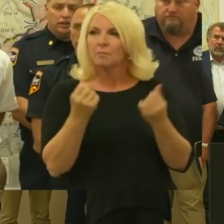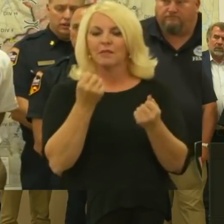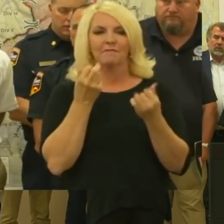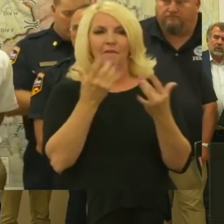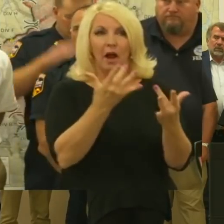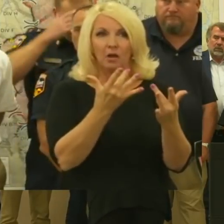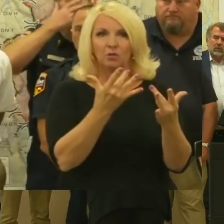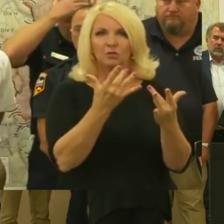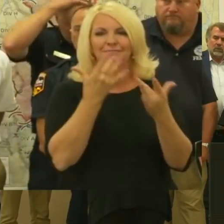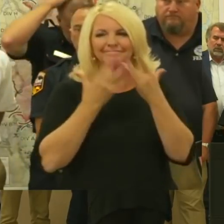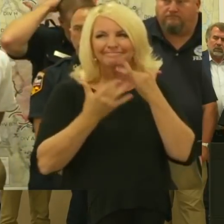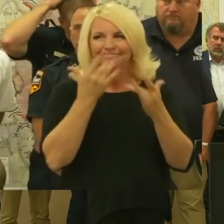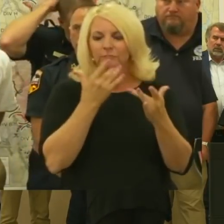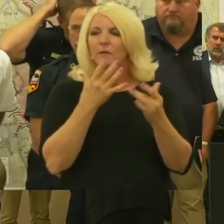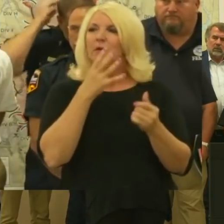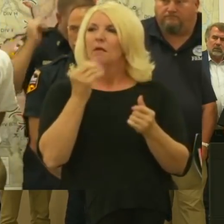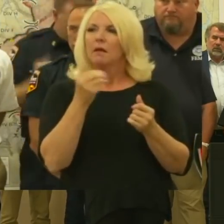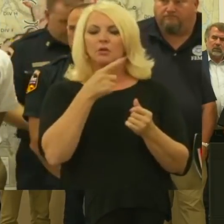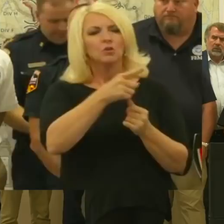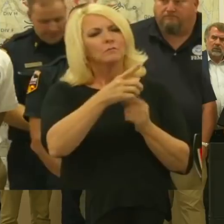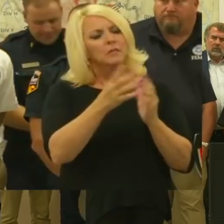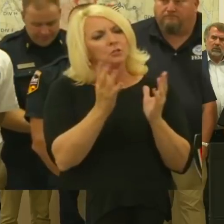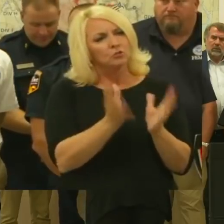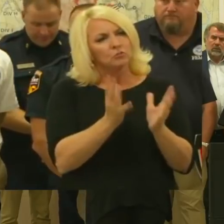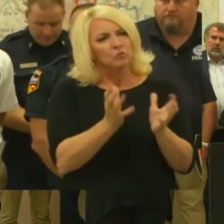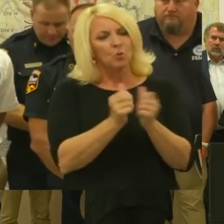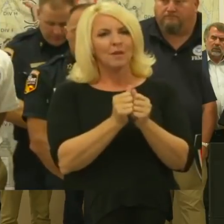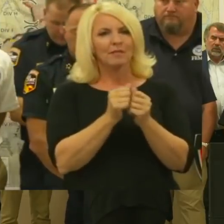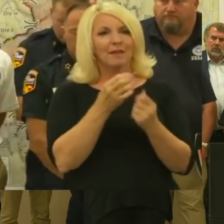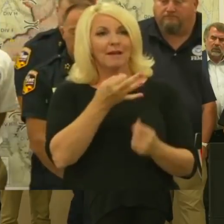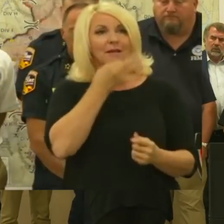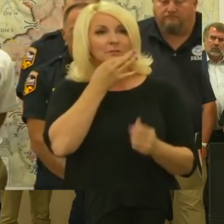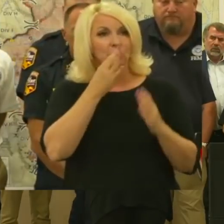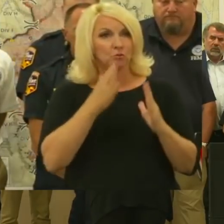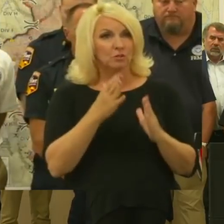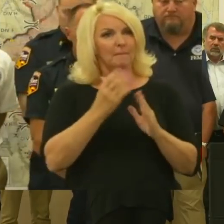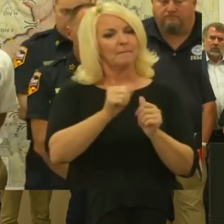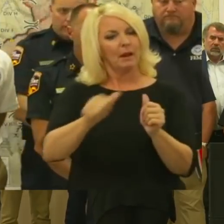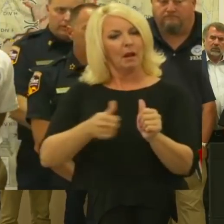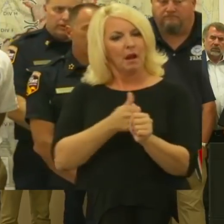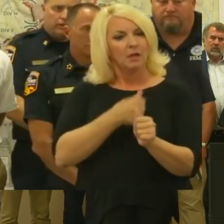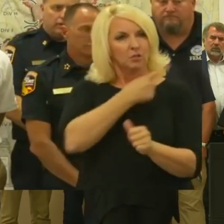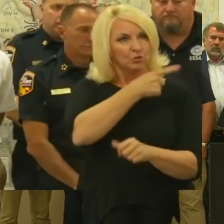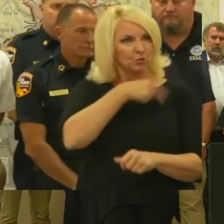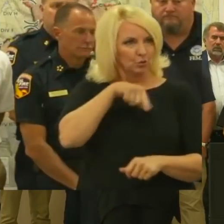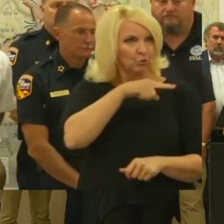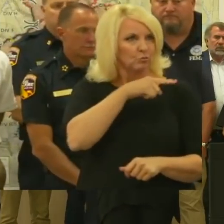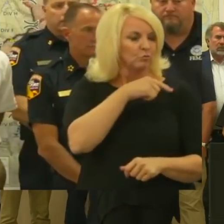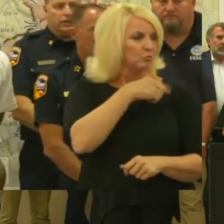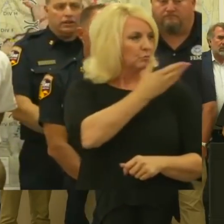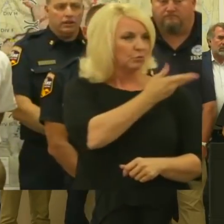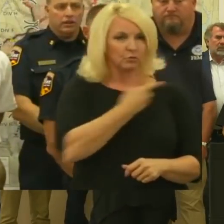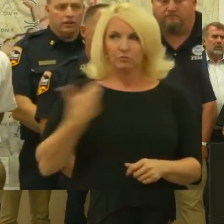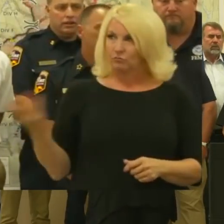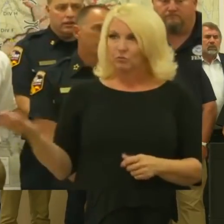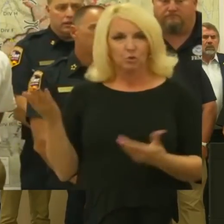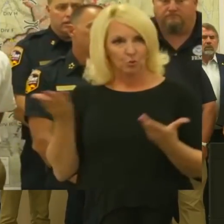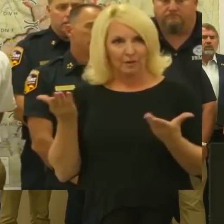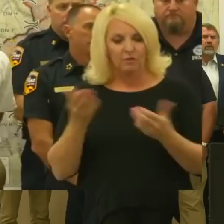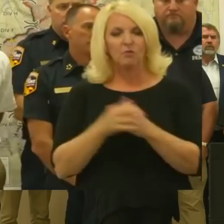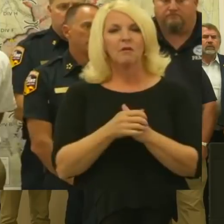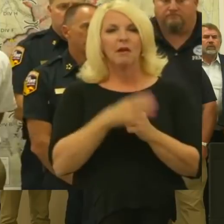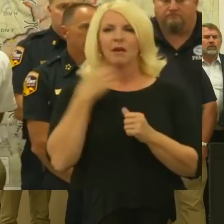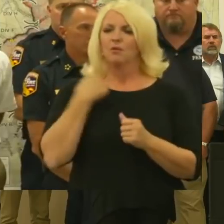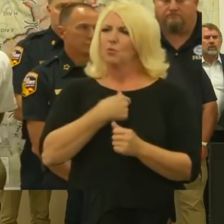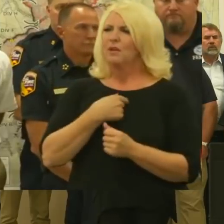they've told actually what we talked a lot about is how